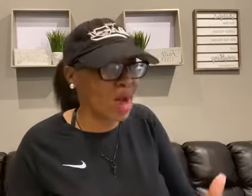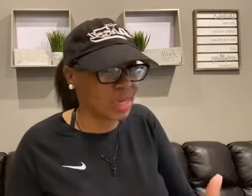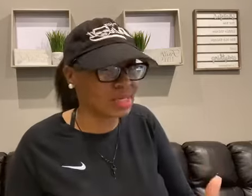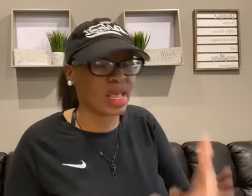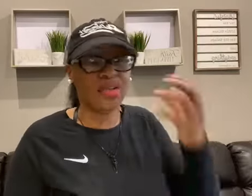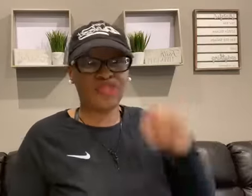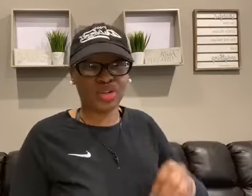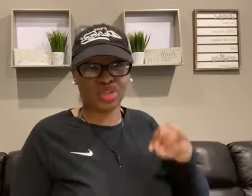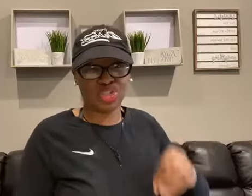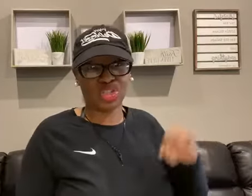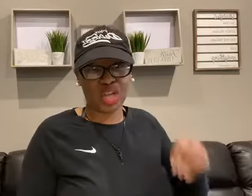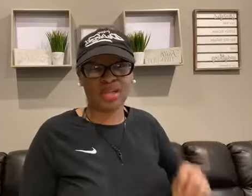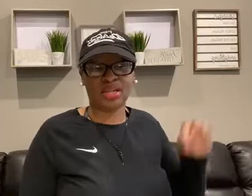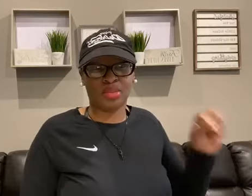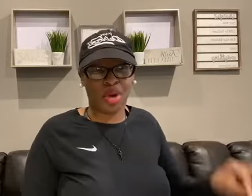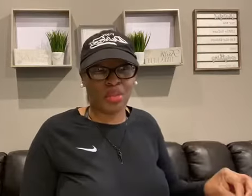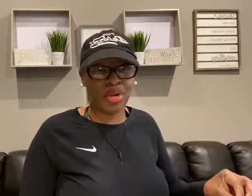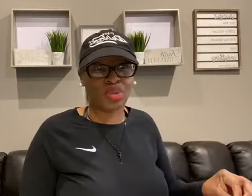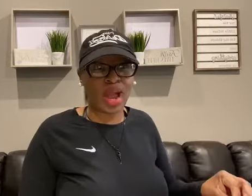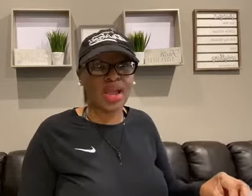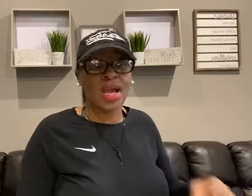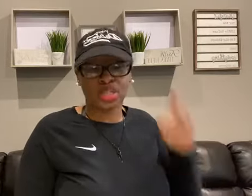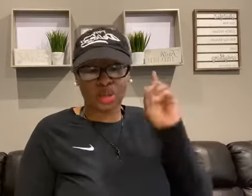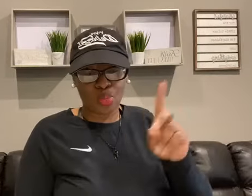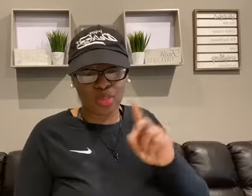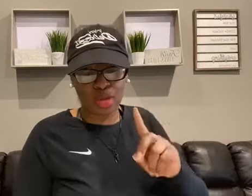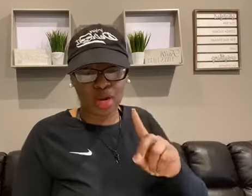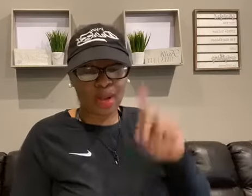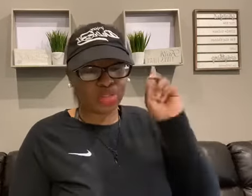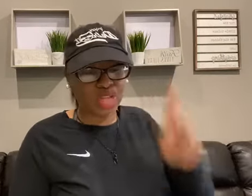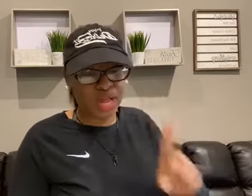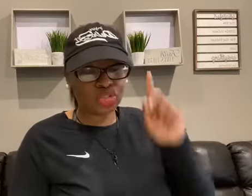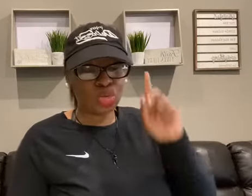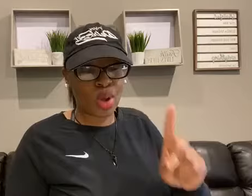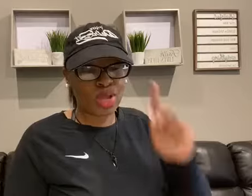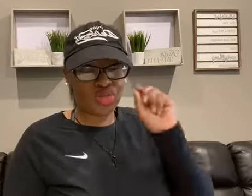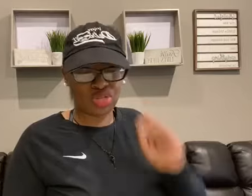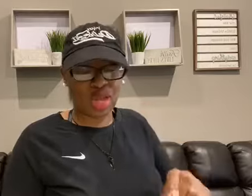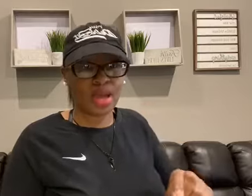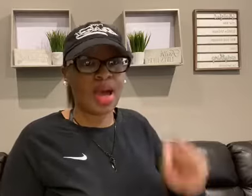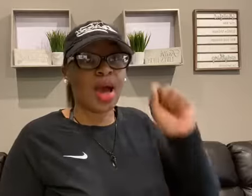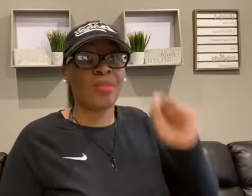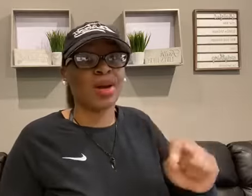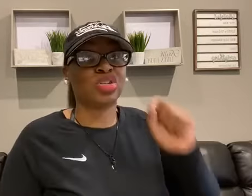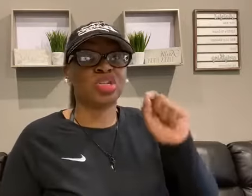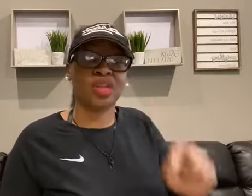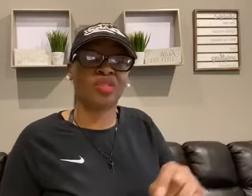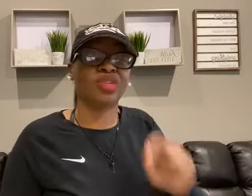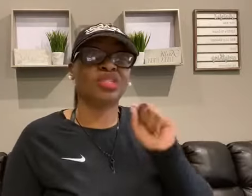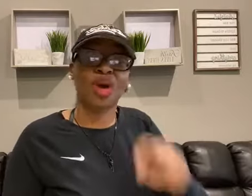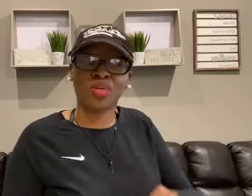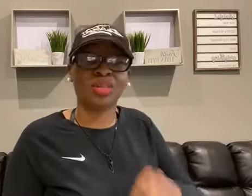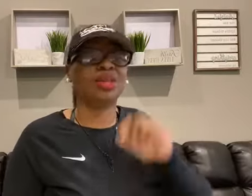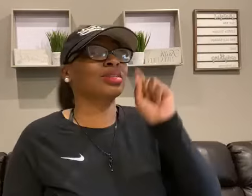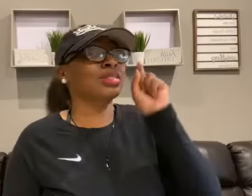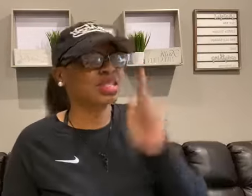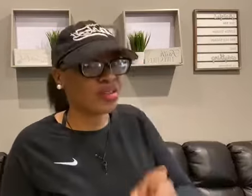mindset versus just changing the moment, right? So we're talking about change the way you think about your service. Know that there's a